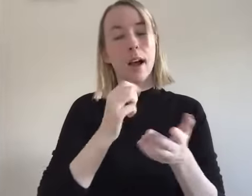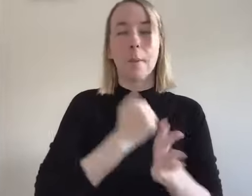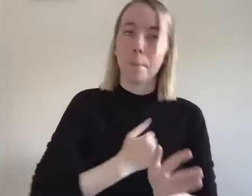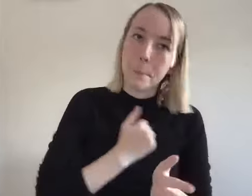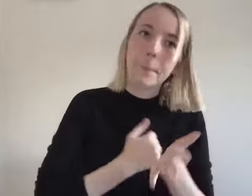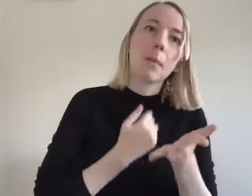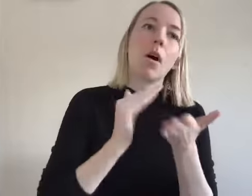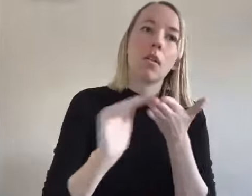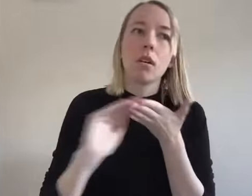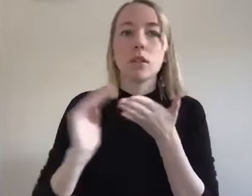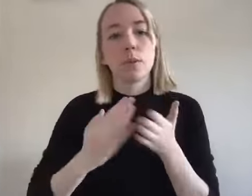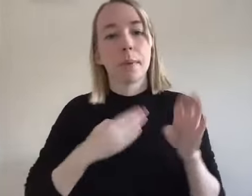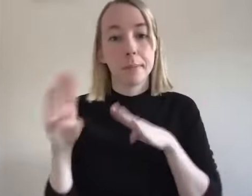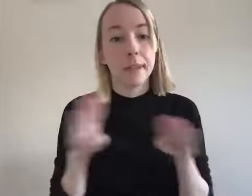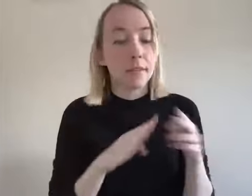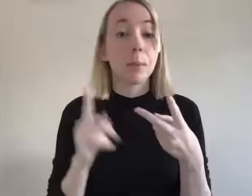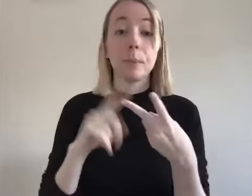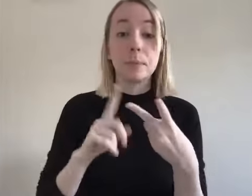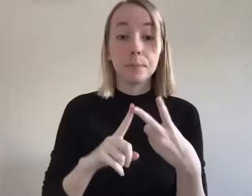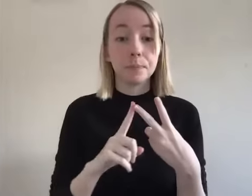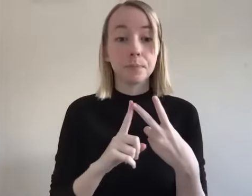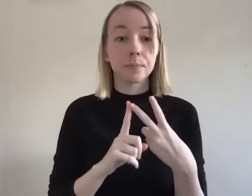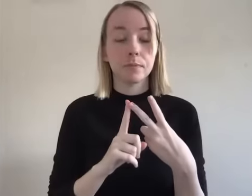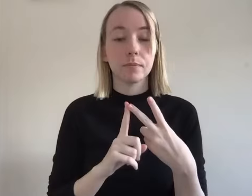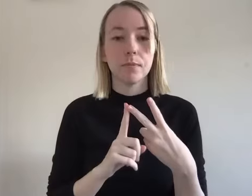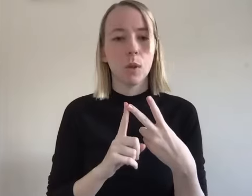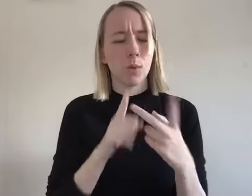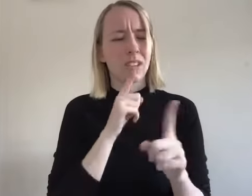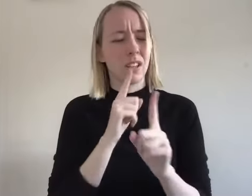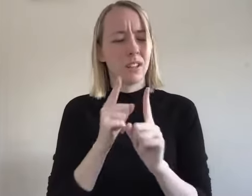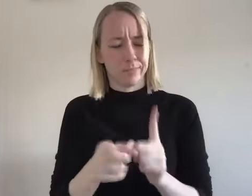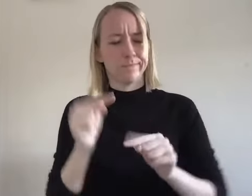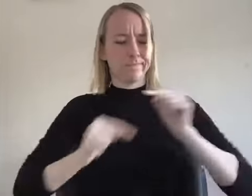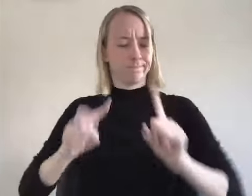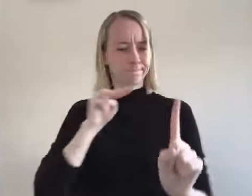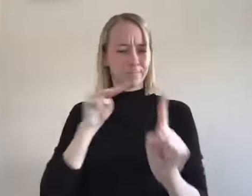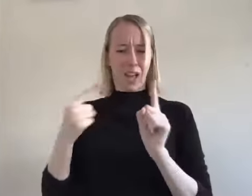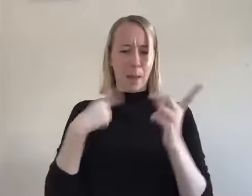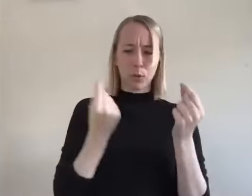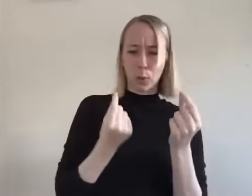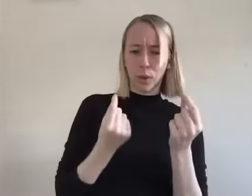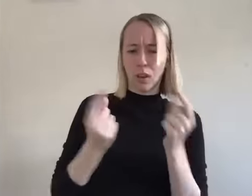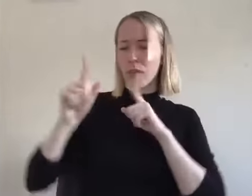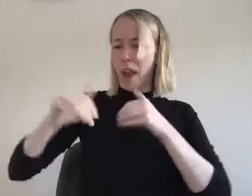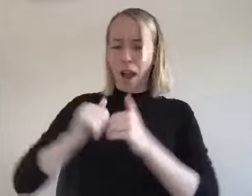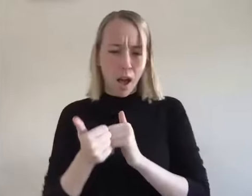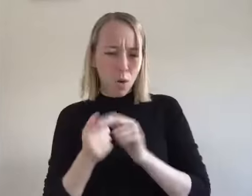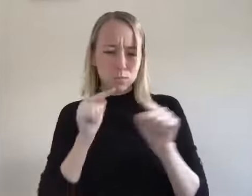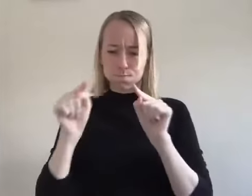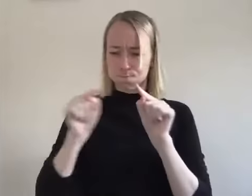i acted out or whatever the case is um or b you know really look at my part and what i'm doing and all the things that come with